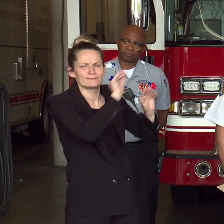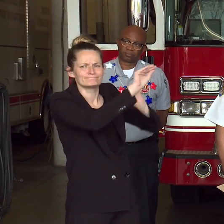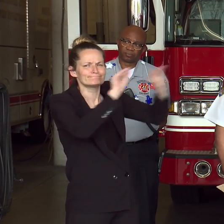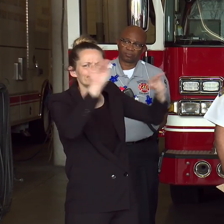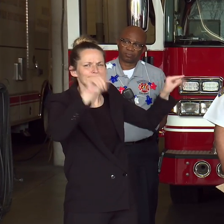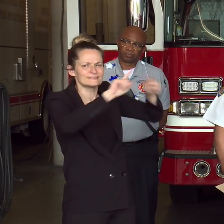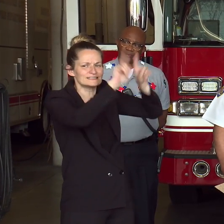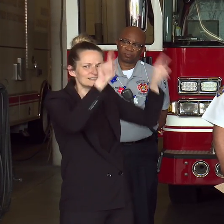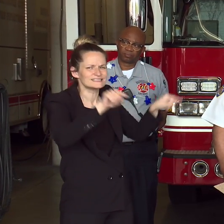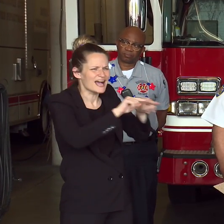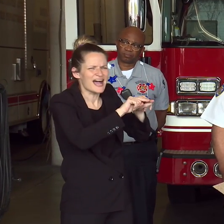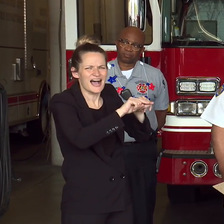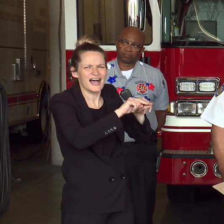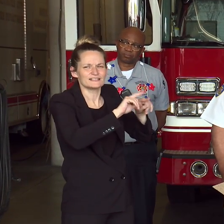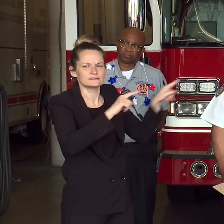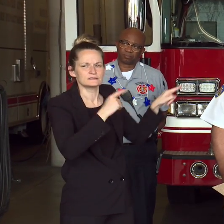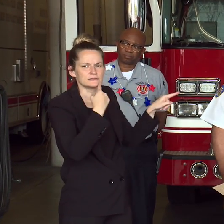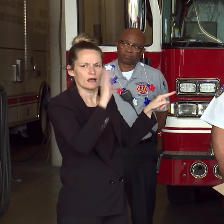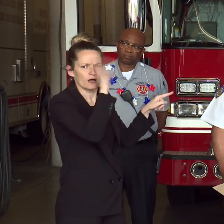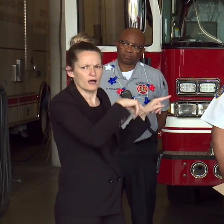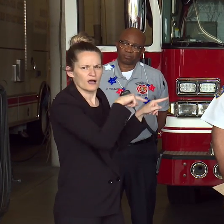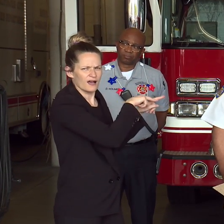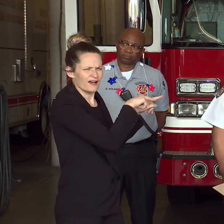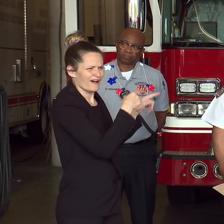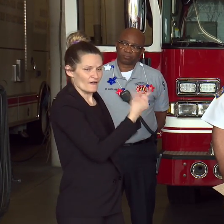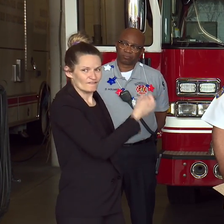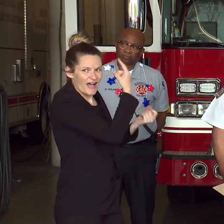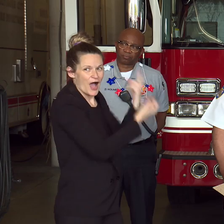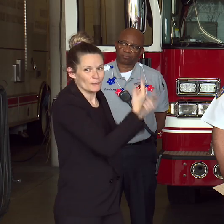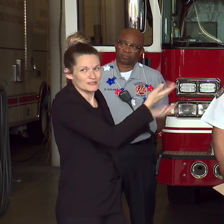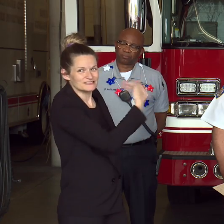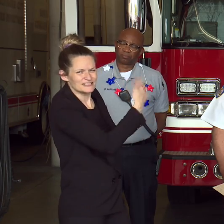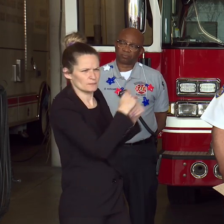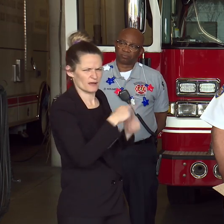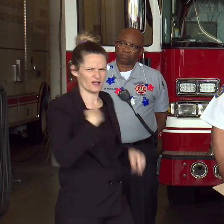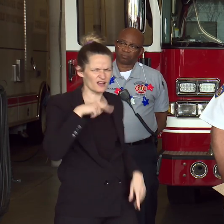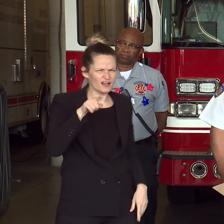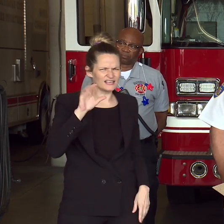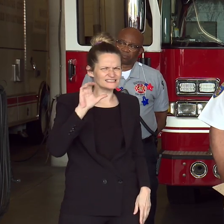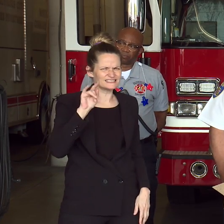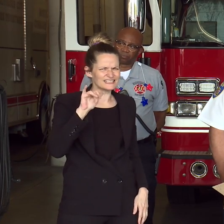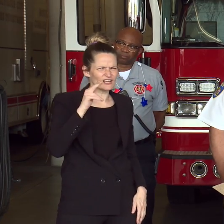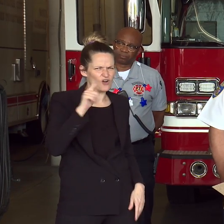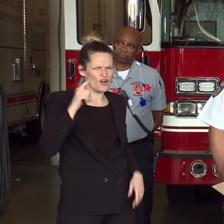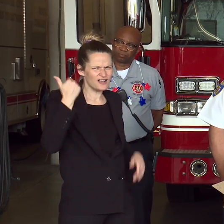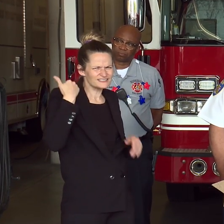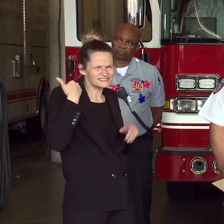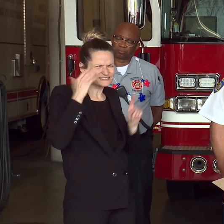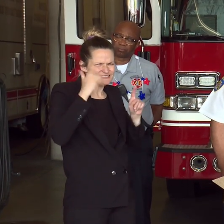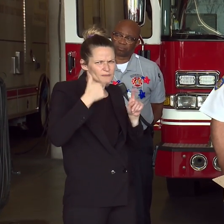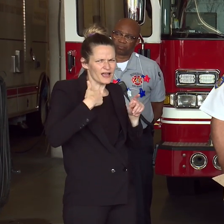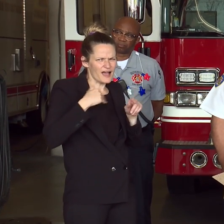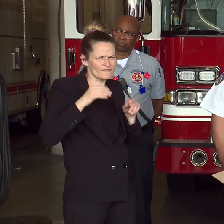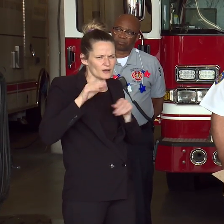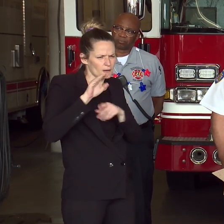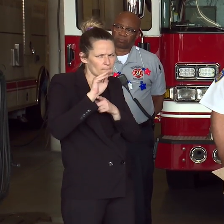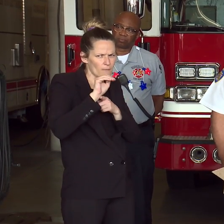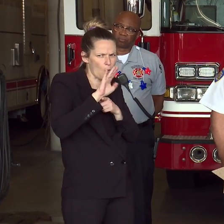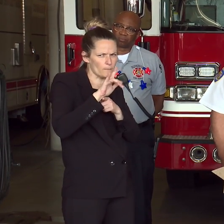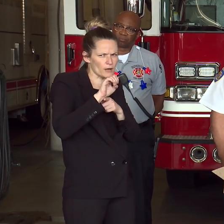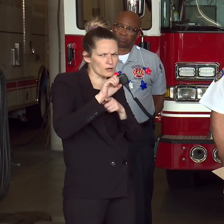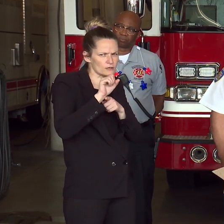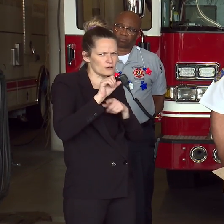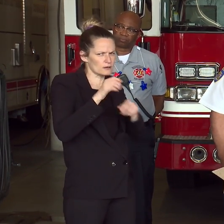When I was driving by City Hall just now, I saw what seemed to be a mobile, solar-powered system with cameras.